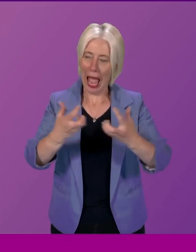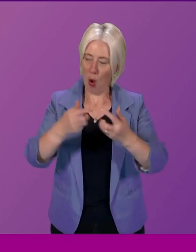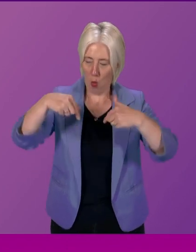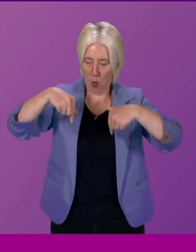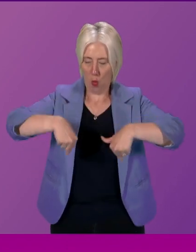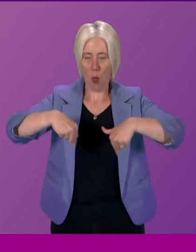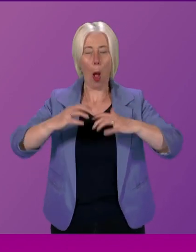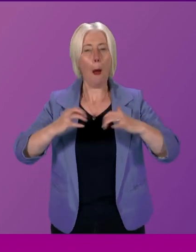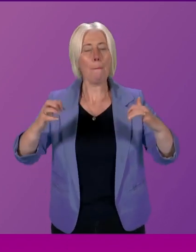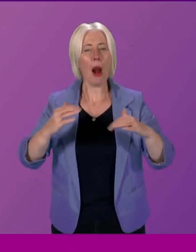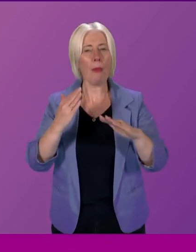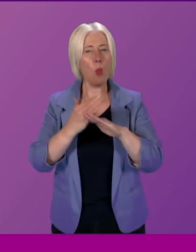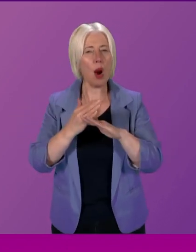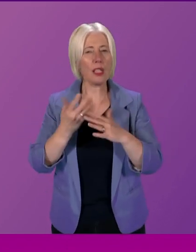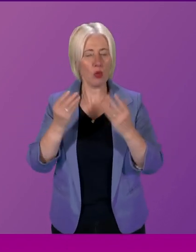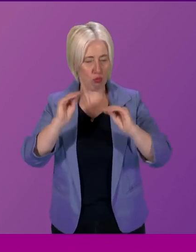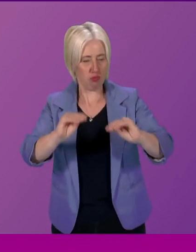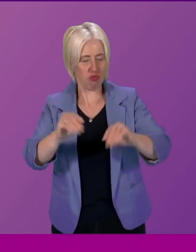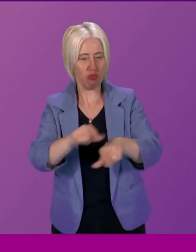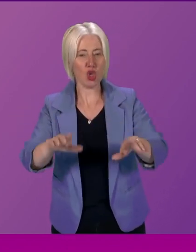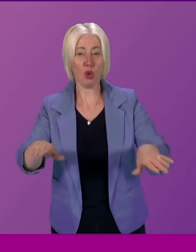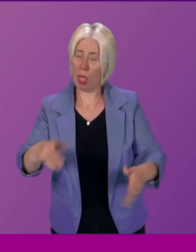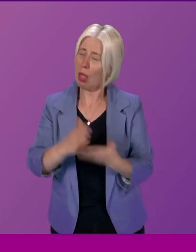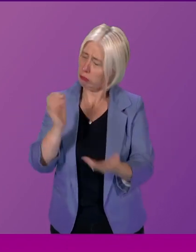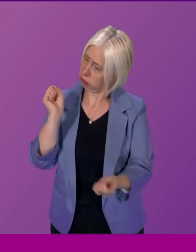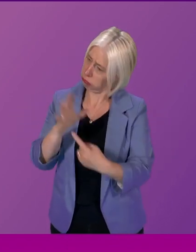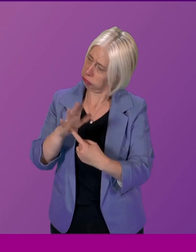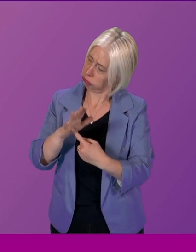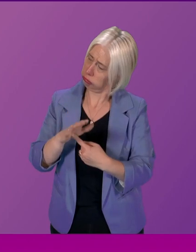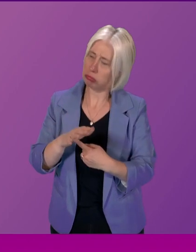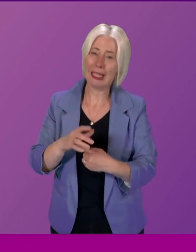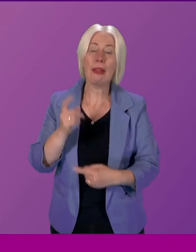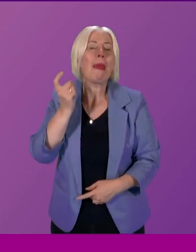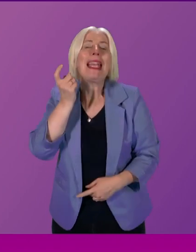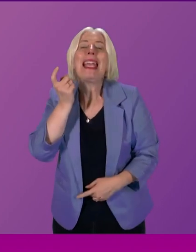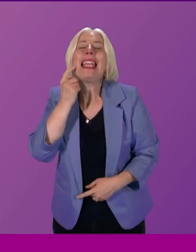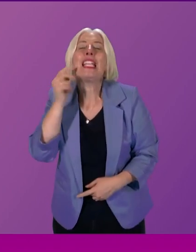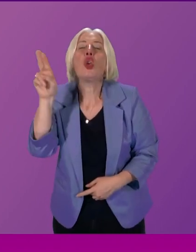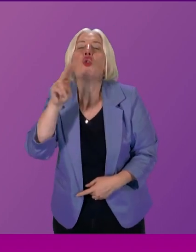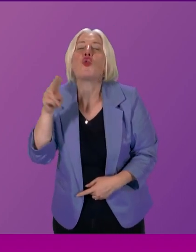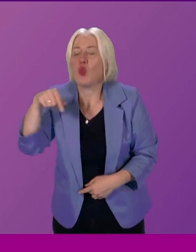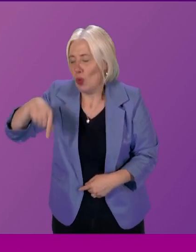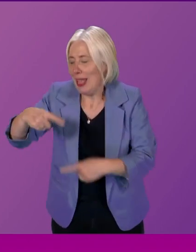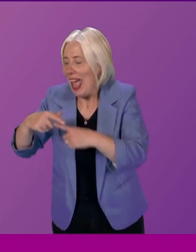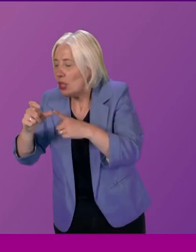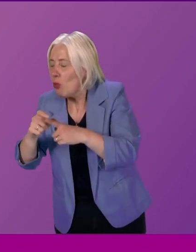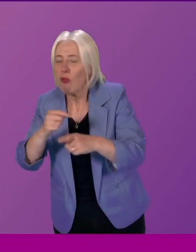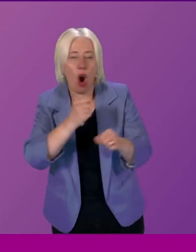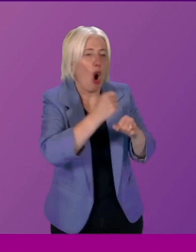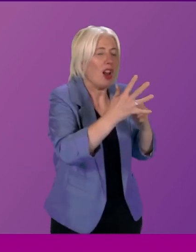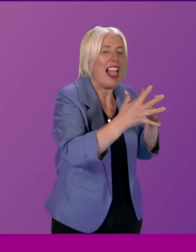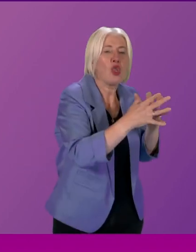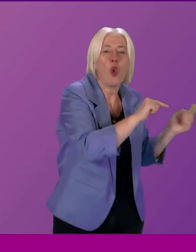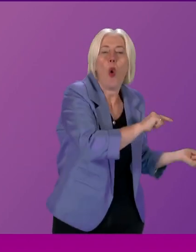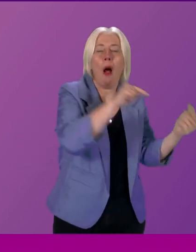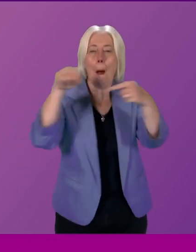works I think that's really really important now it is very easy for schools in Edinburgh and Glasgow to pop across here to the